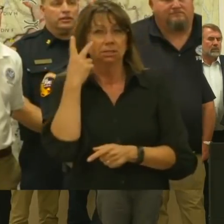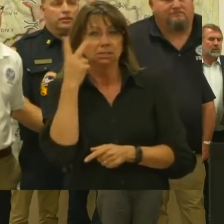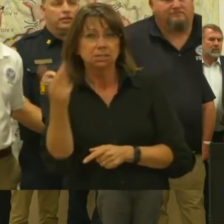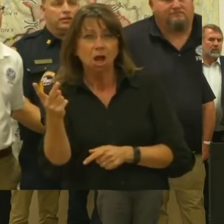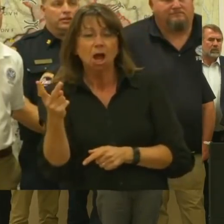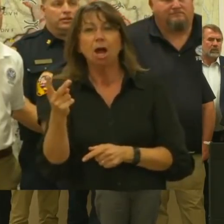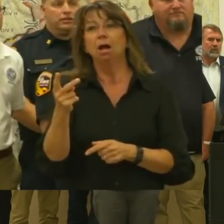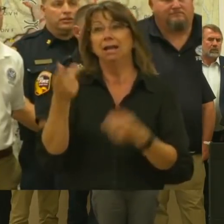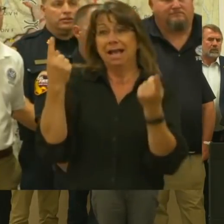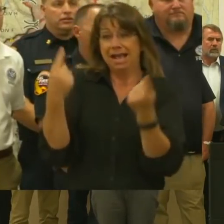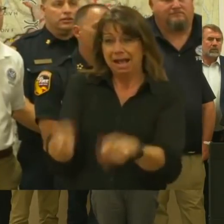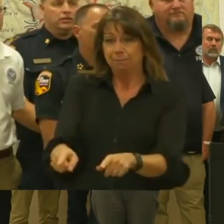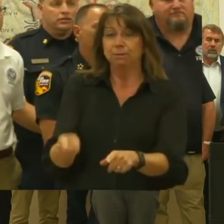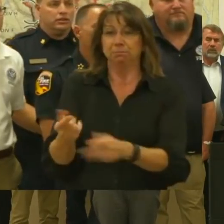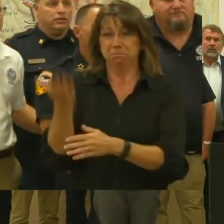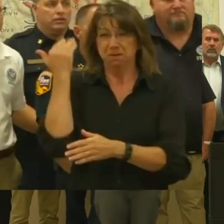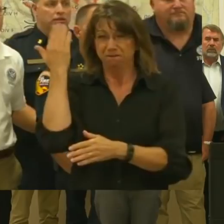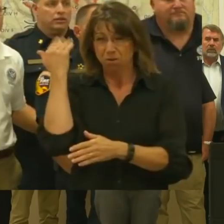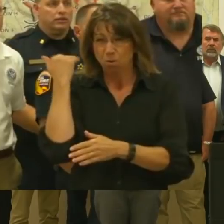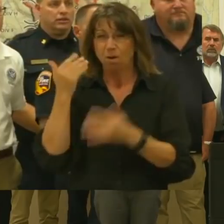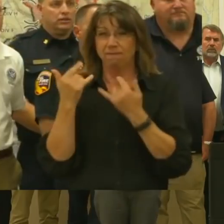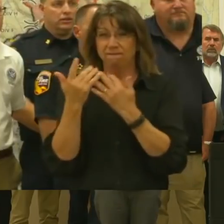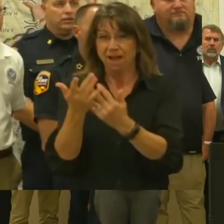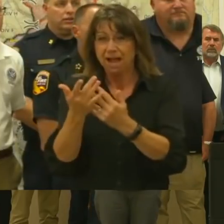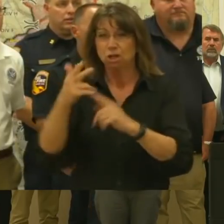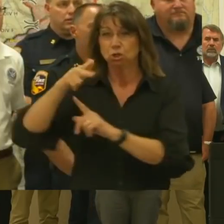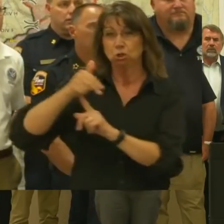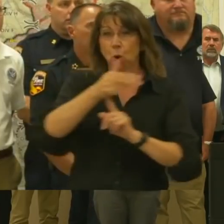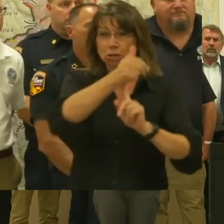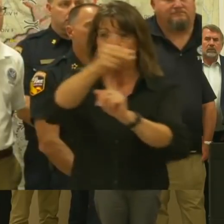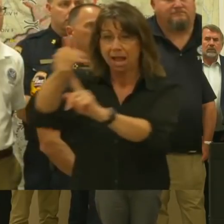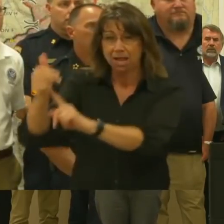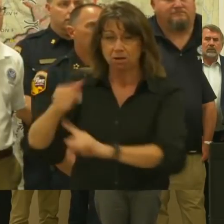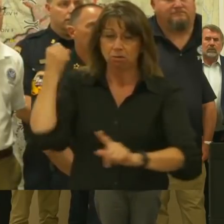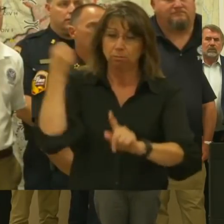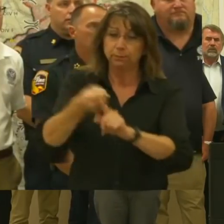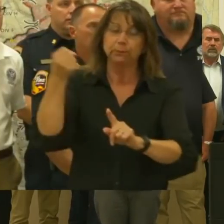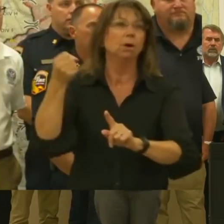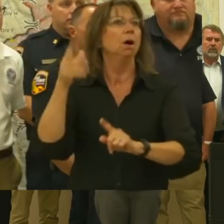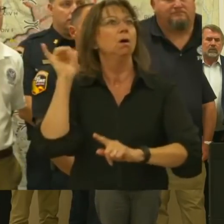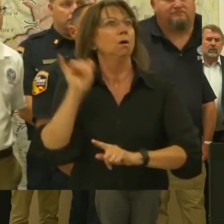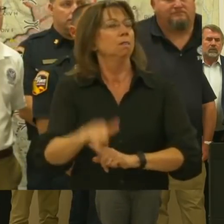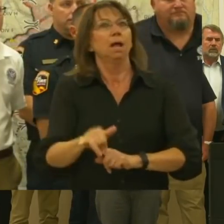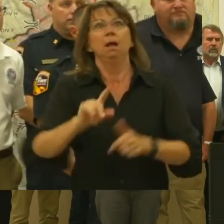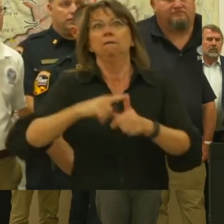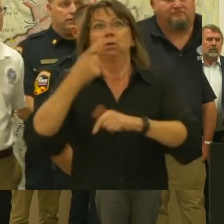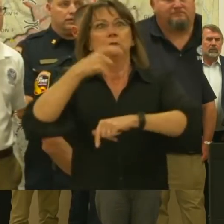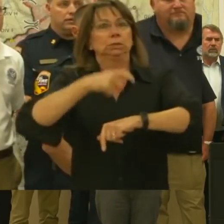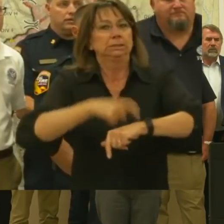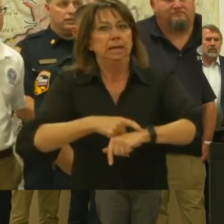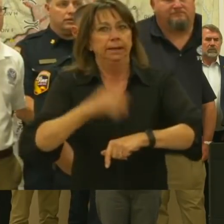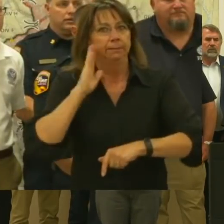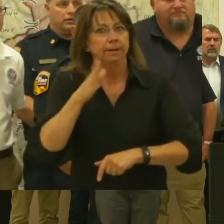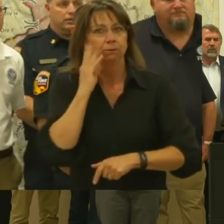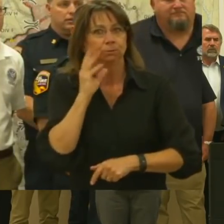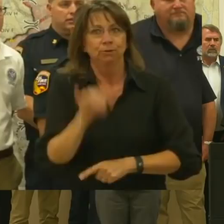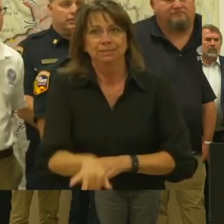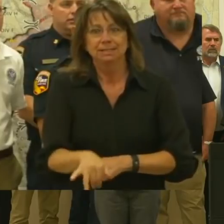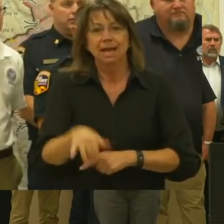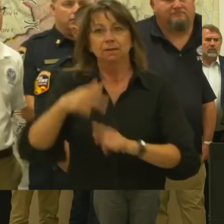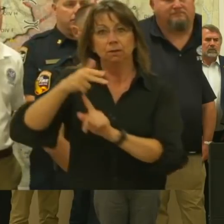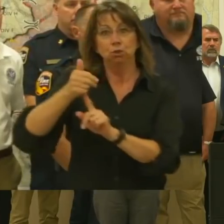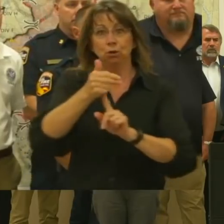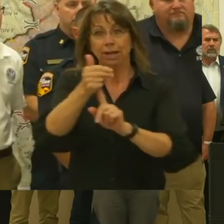fire tornado went through. You know, this is unprecedented. This tornado was two miles long,